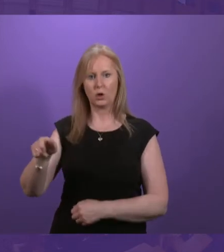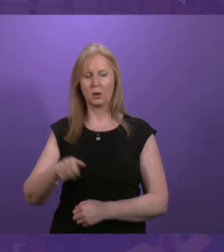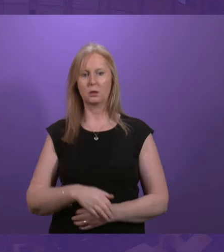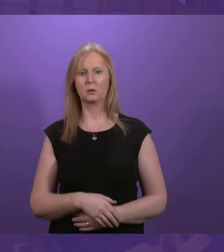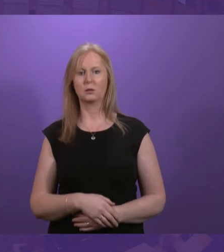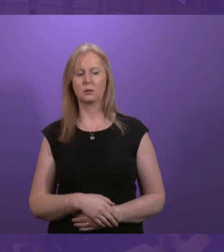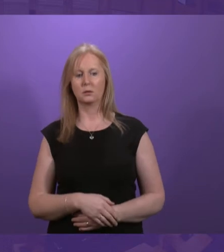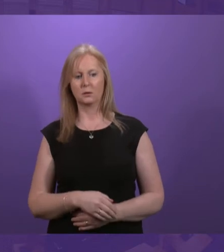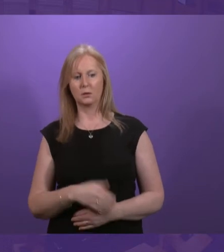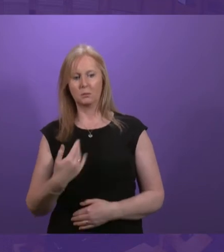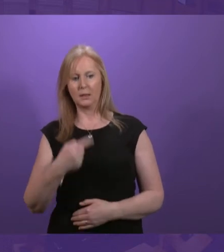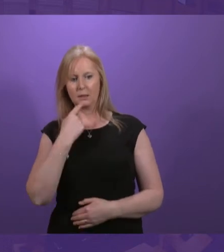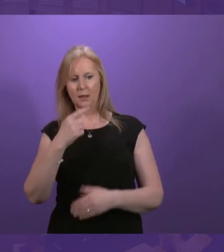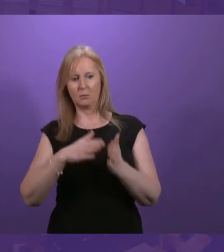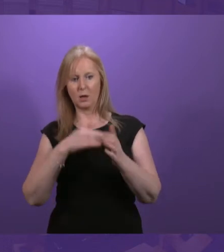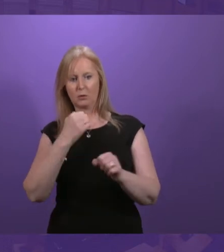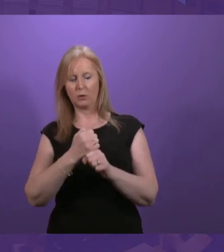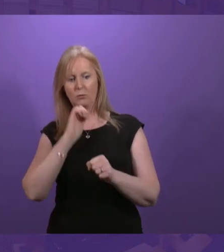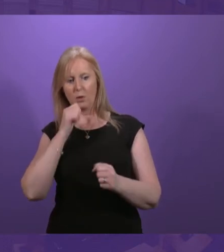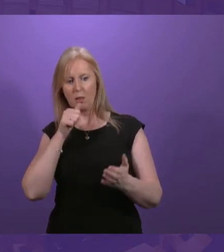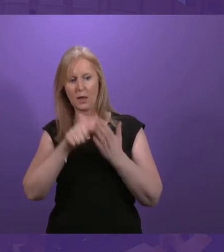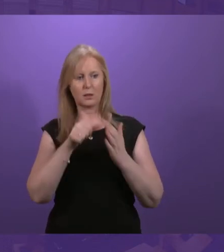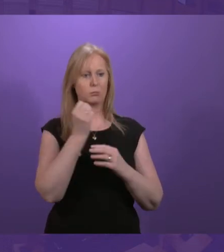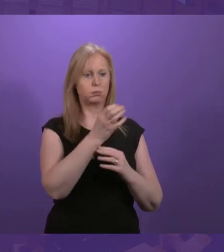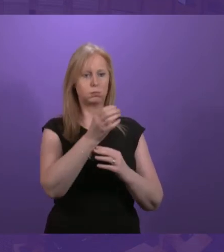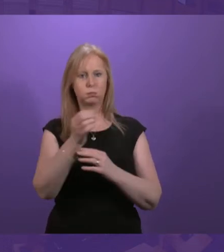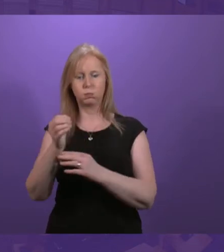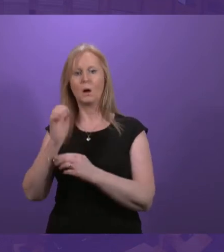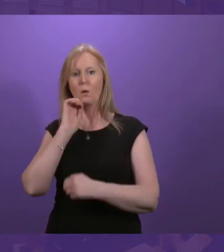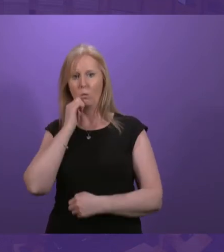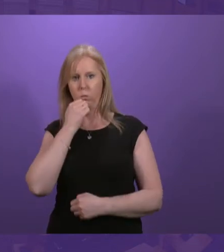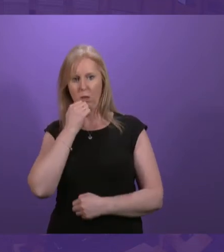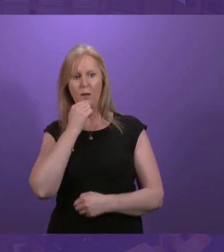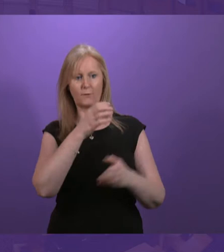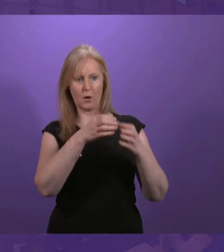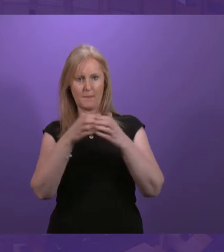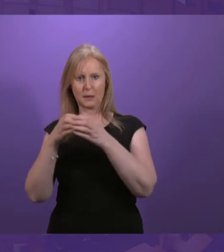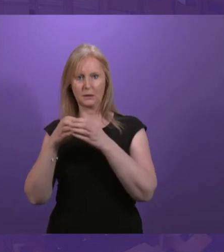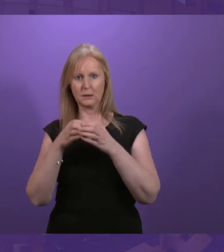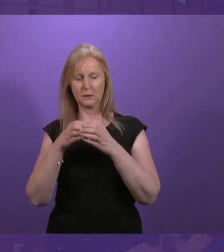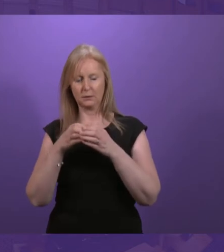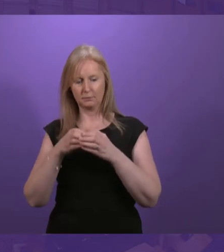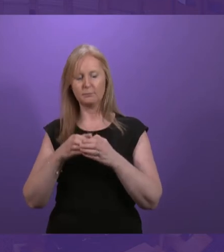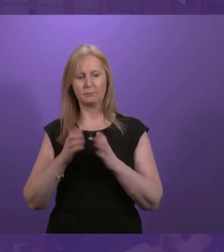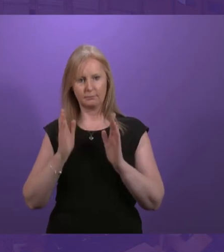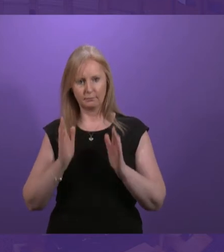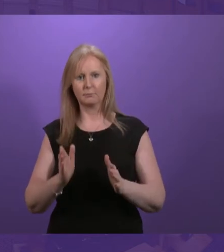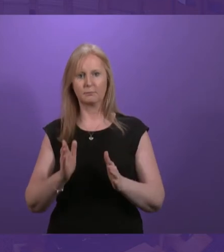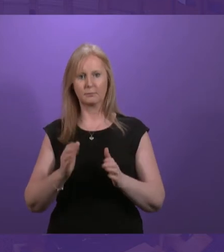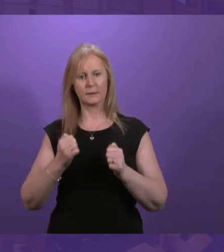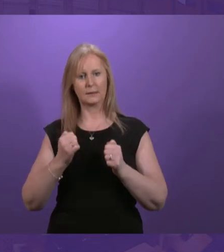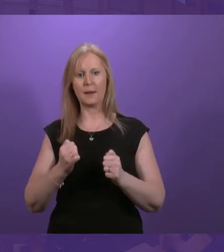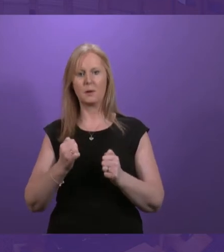letters will go out to all the spokespeople from all the political parties. And I'm absolutely determined to ensure we can do